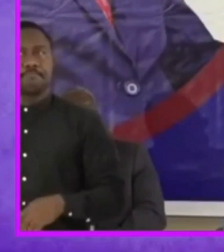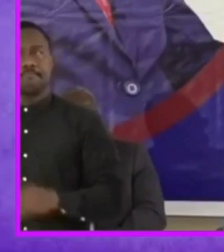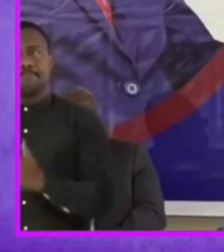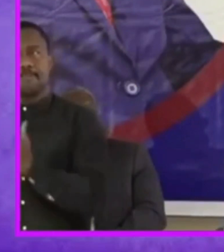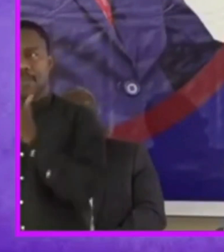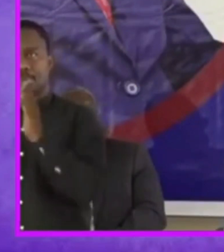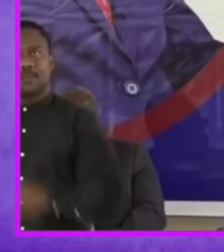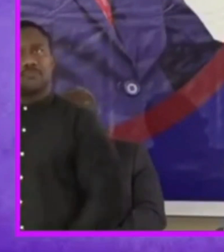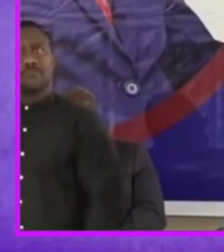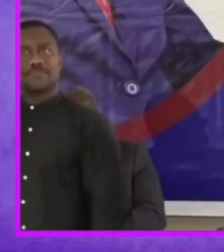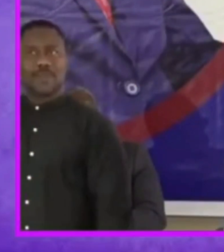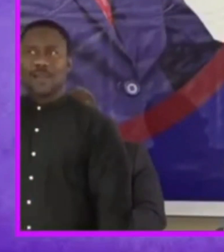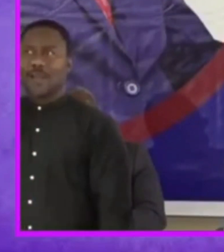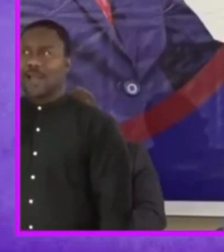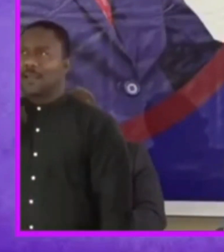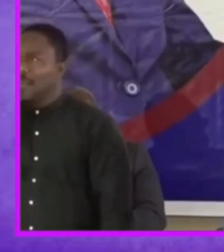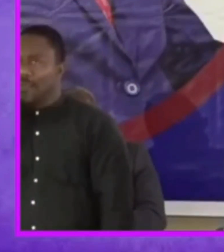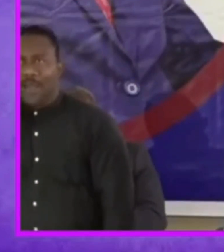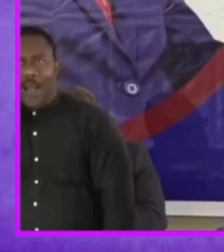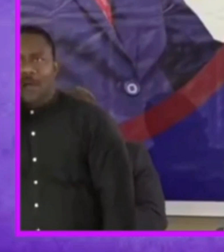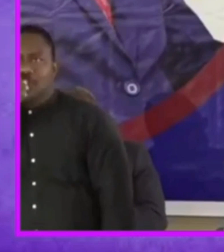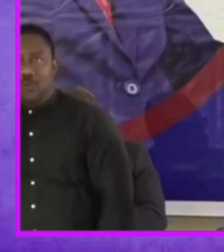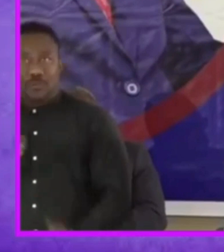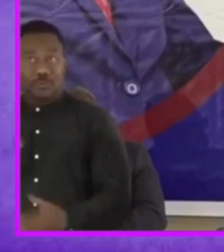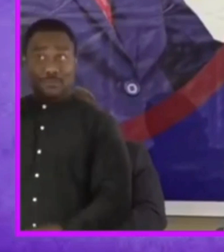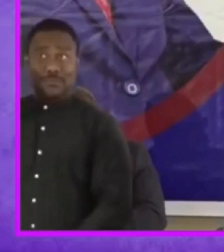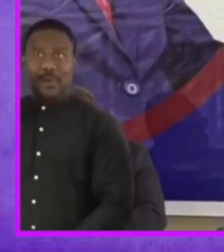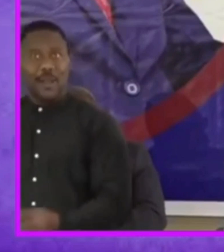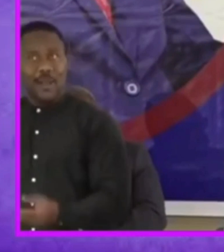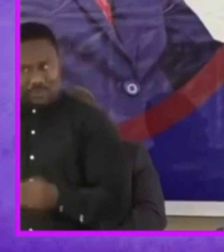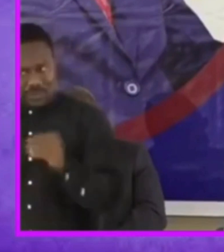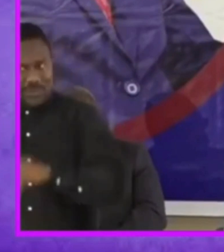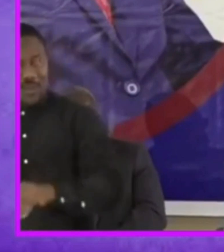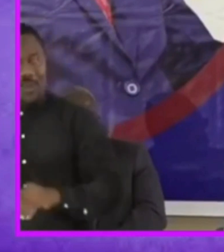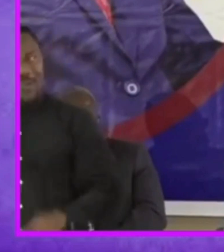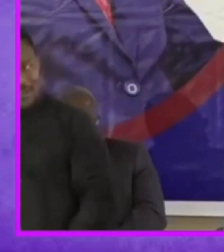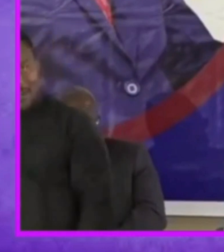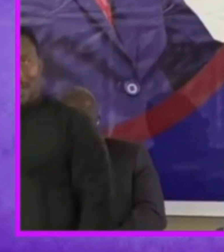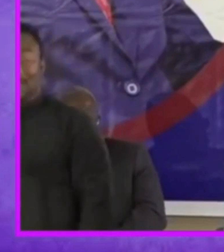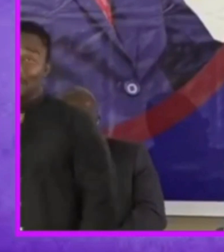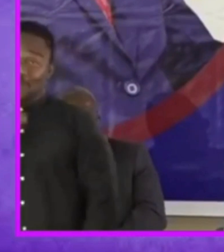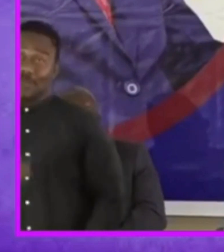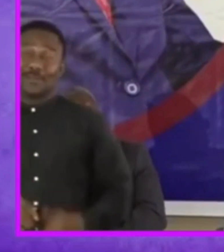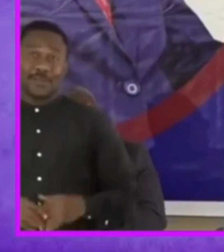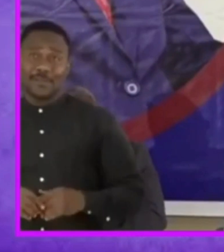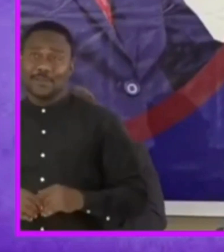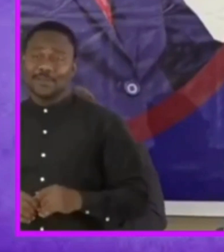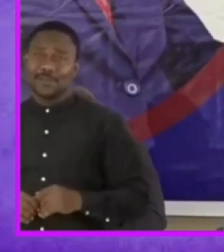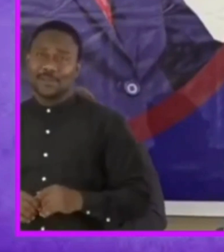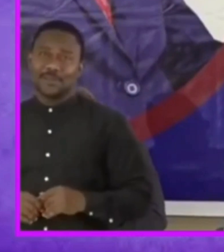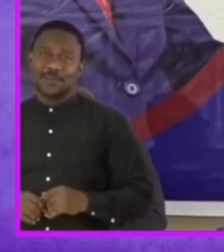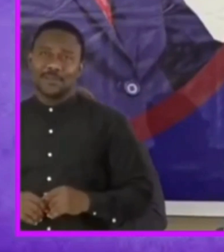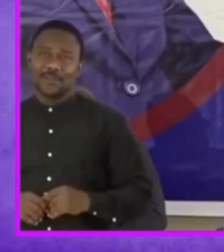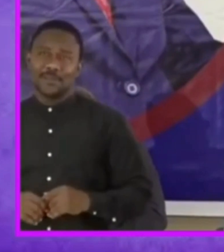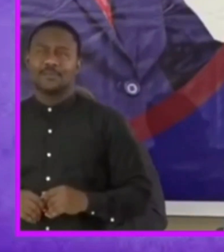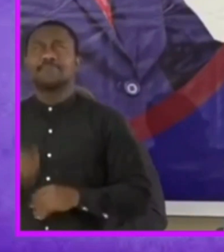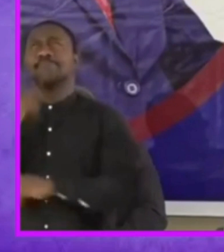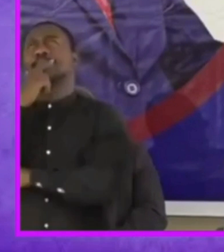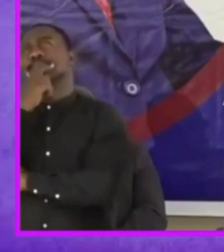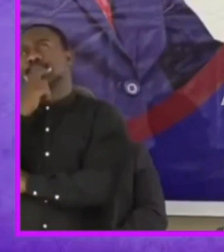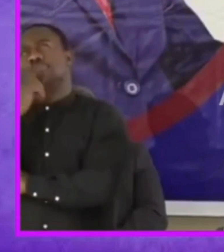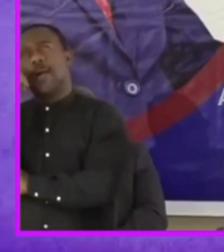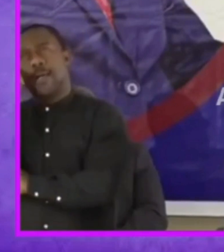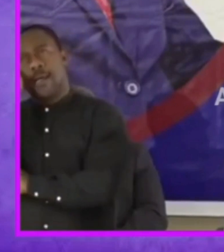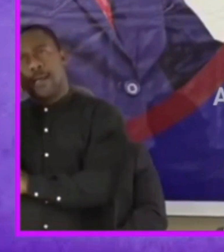bring in the green bringing great ideas to the discourse lecture halls where students will say i think